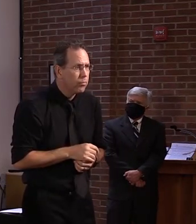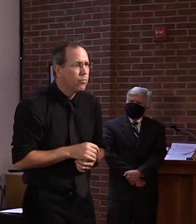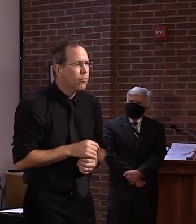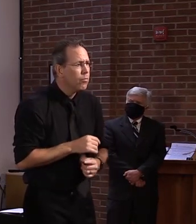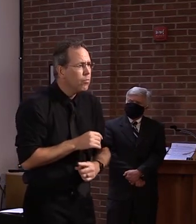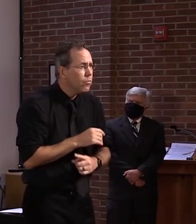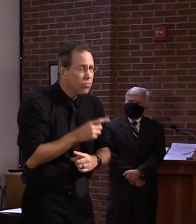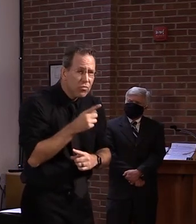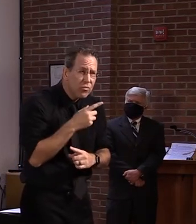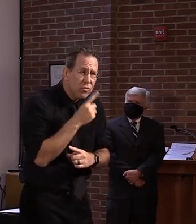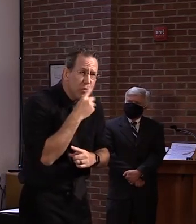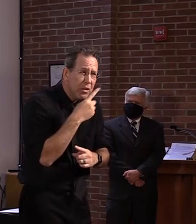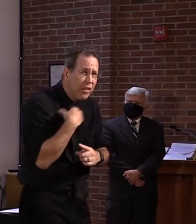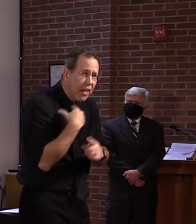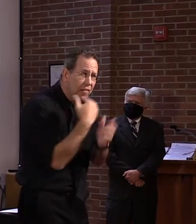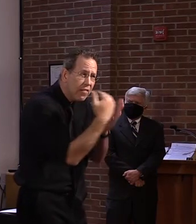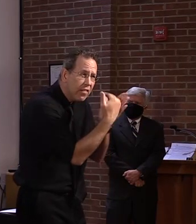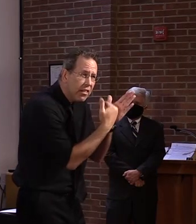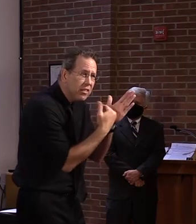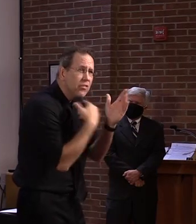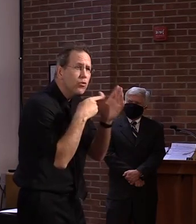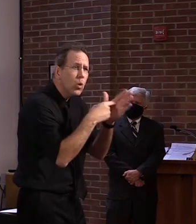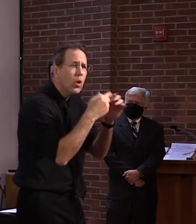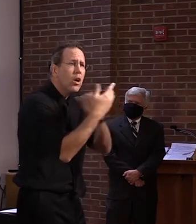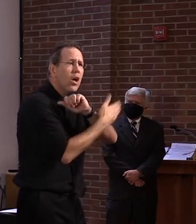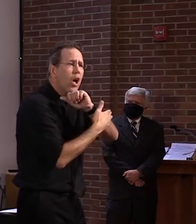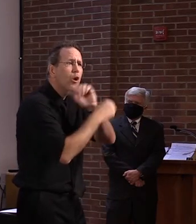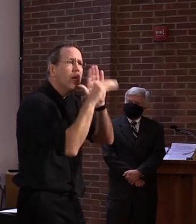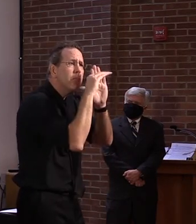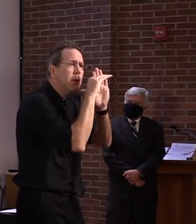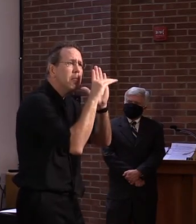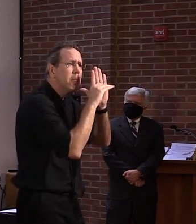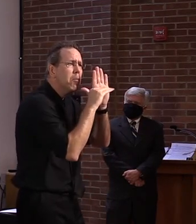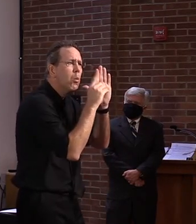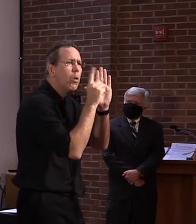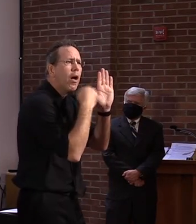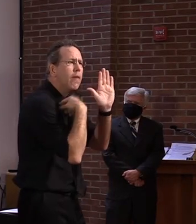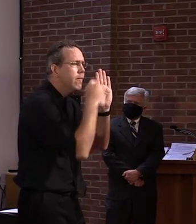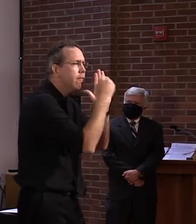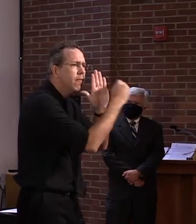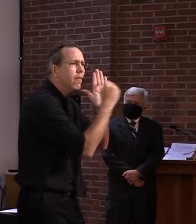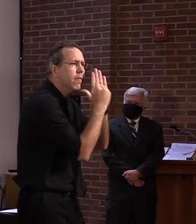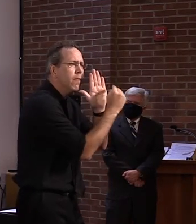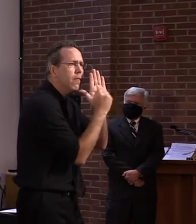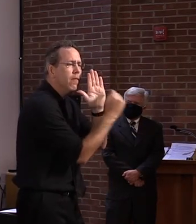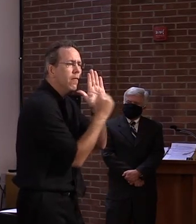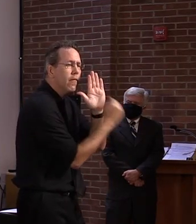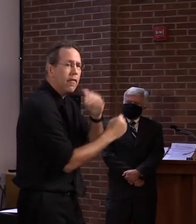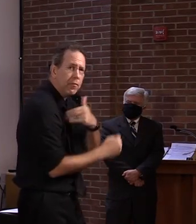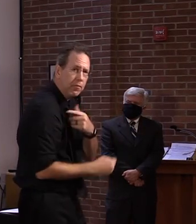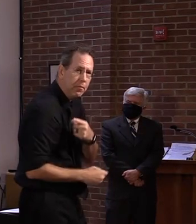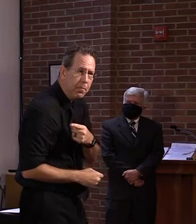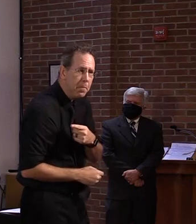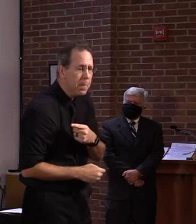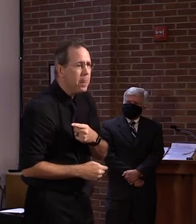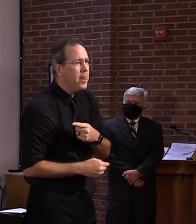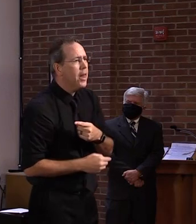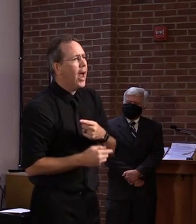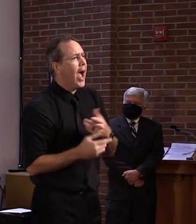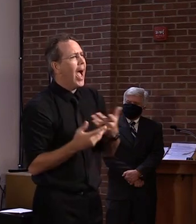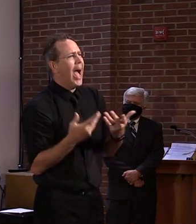Again, when we're dealing with such small numbers, I'm not so certain that we could release that information.